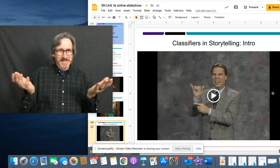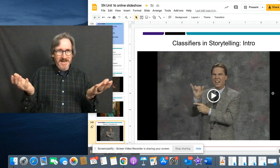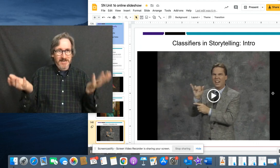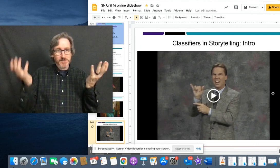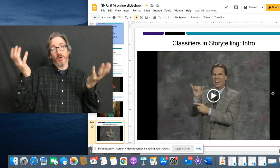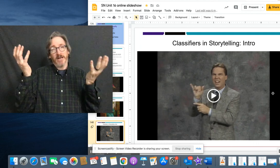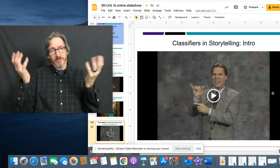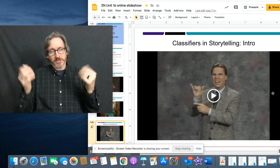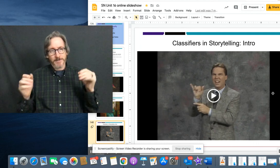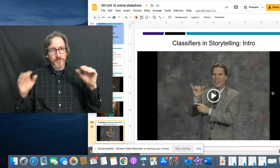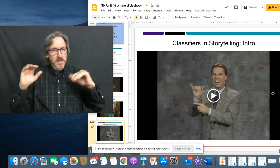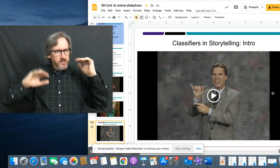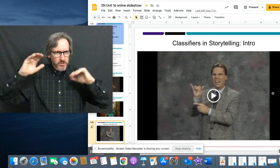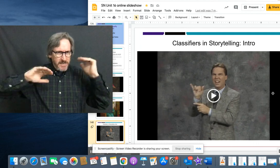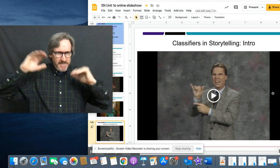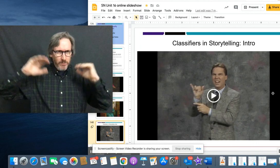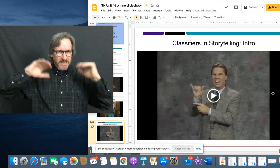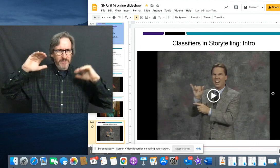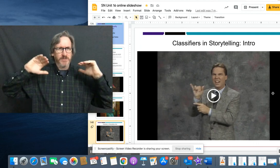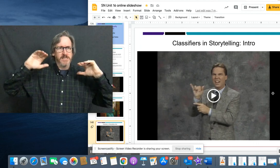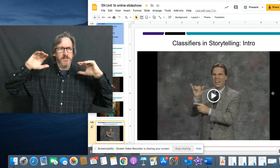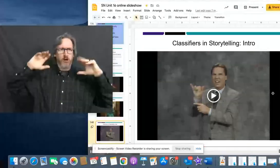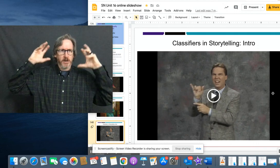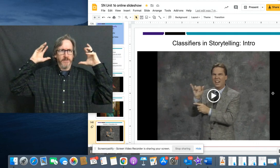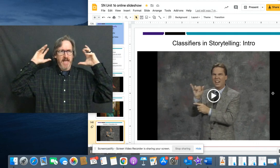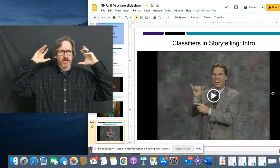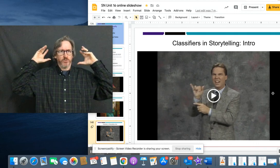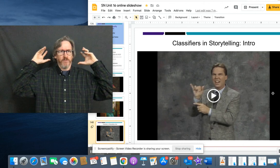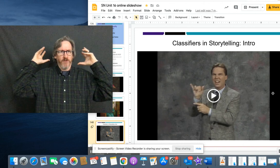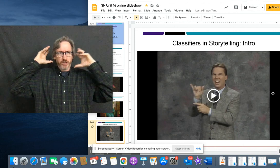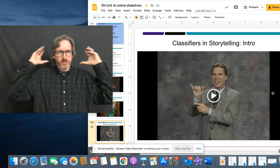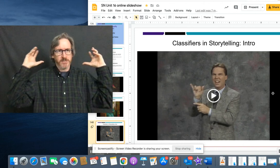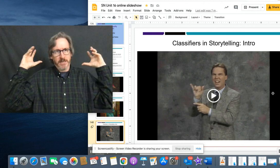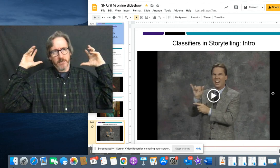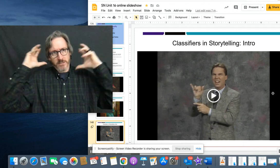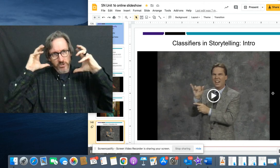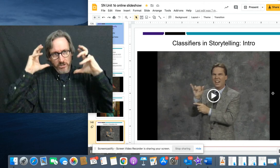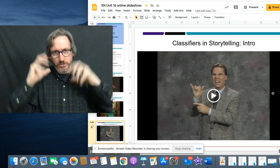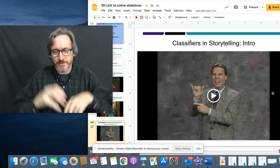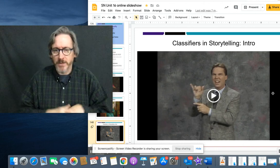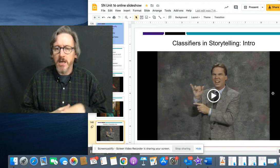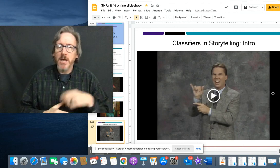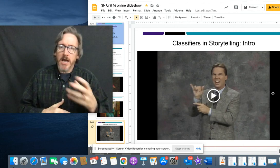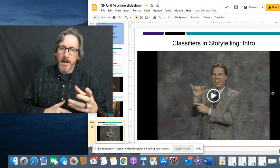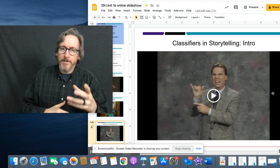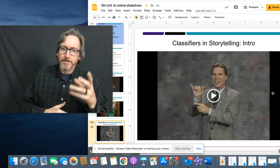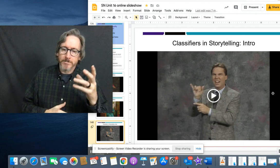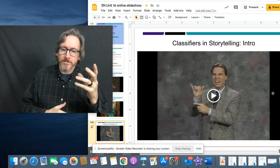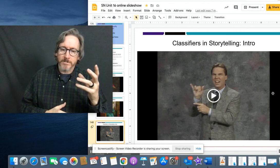and spoken languages, trying to see what the differences are in the actual functions and structures.